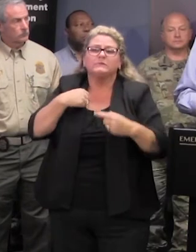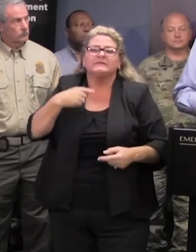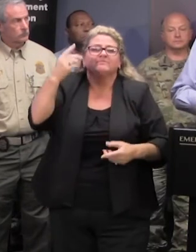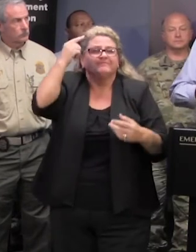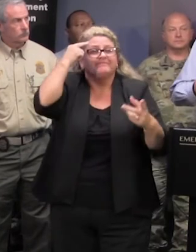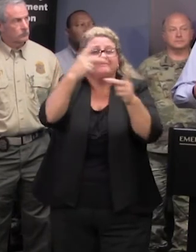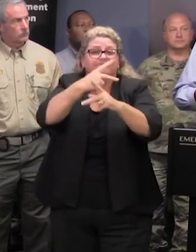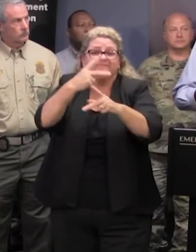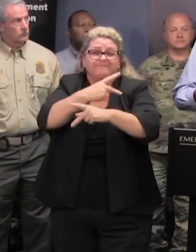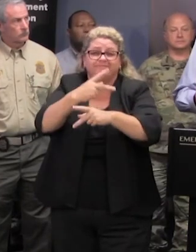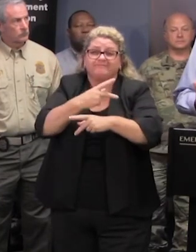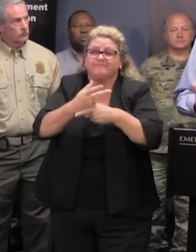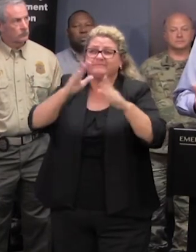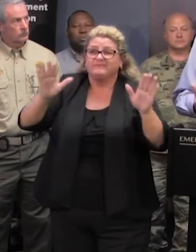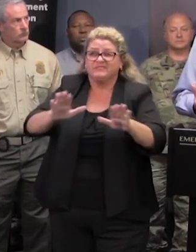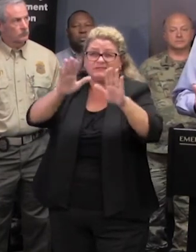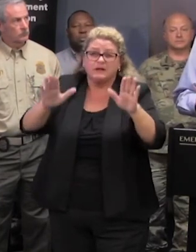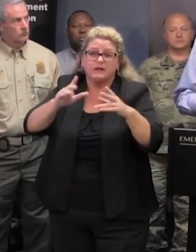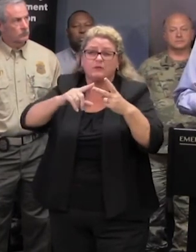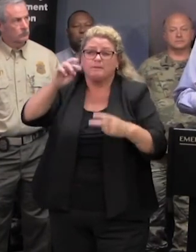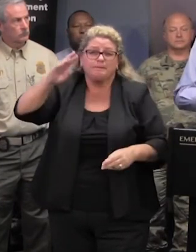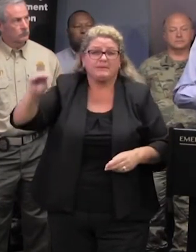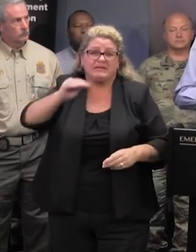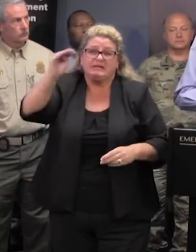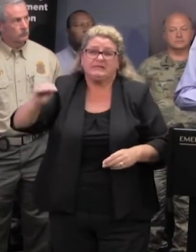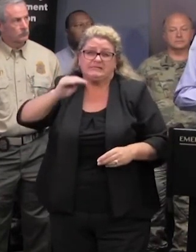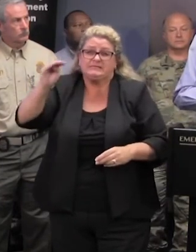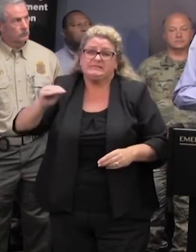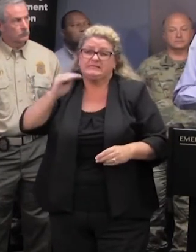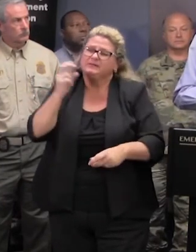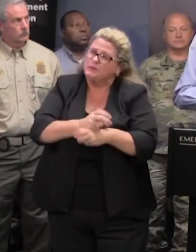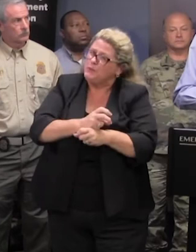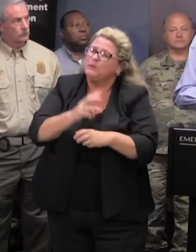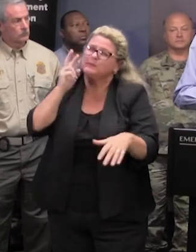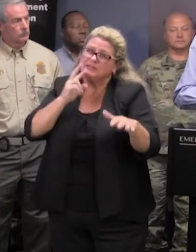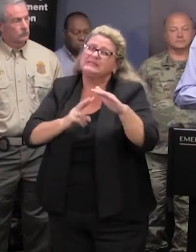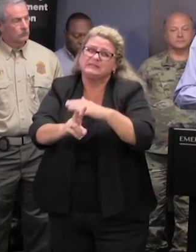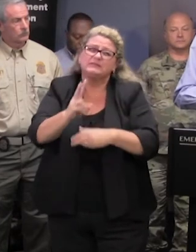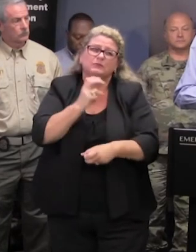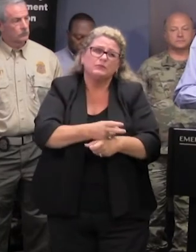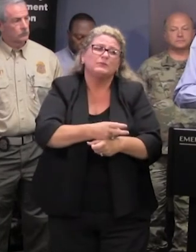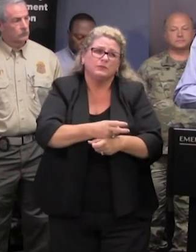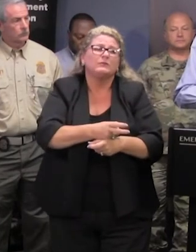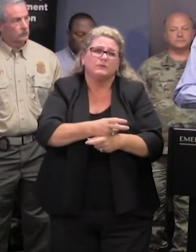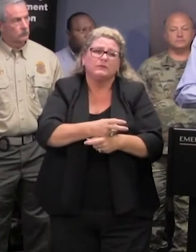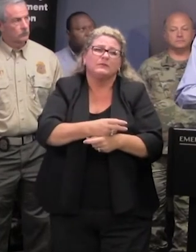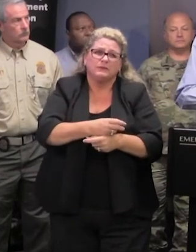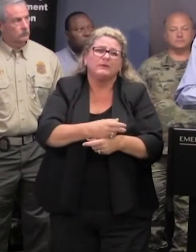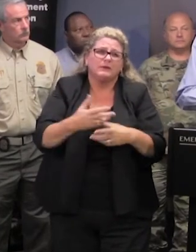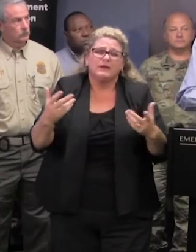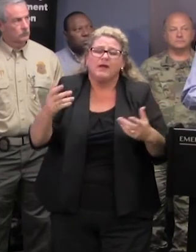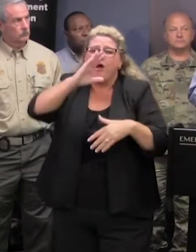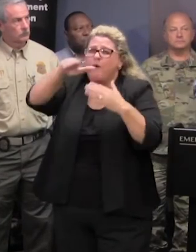will be sunday monday that's a little hard to predict now because um we don't have all